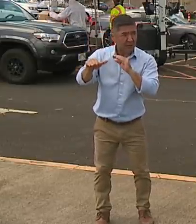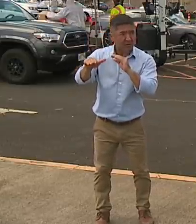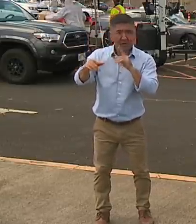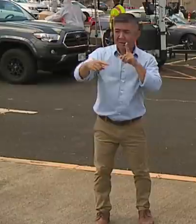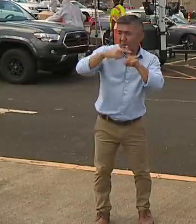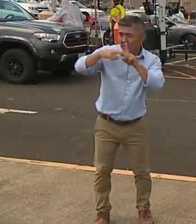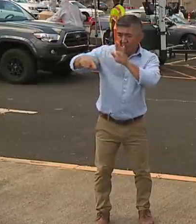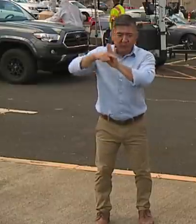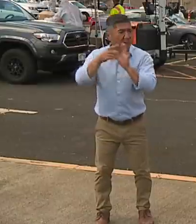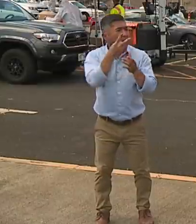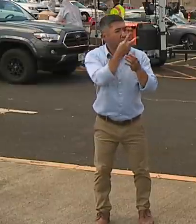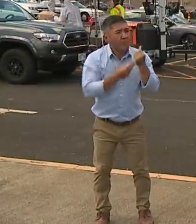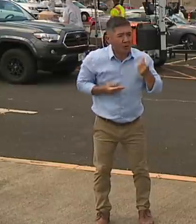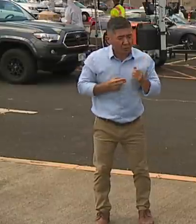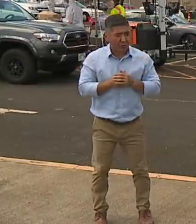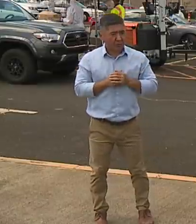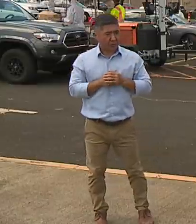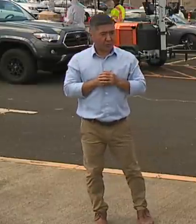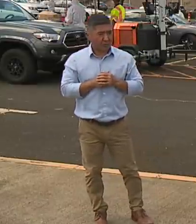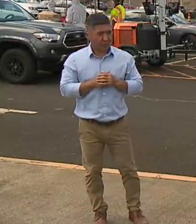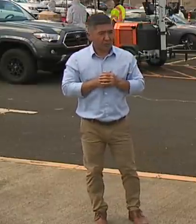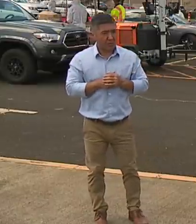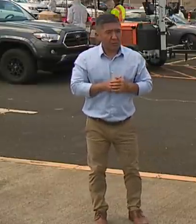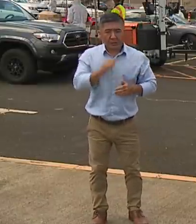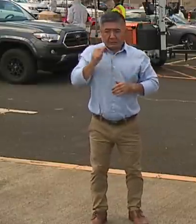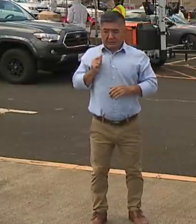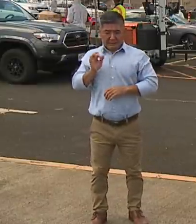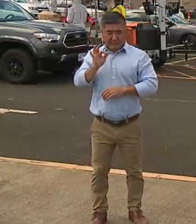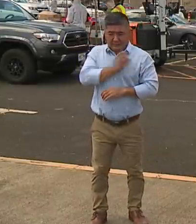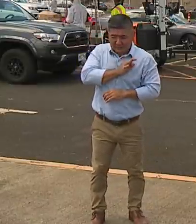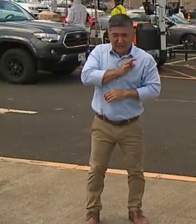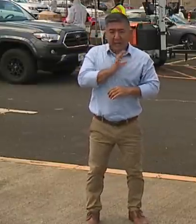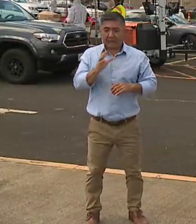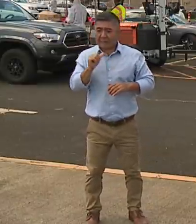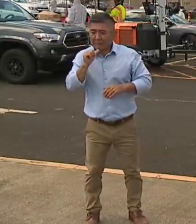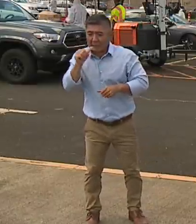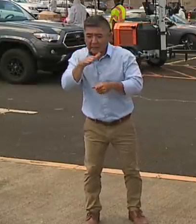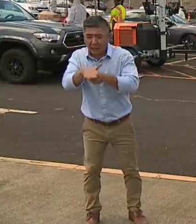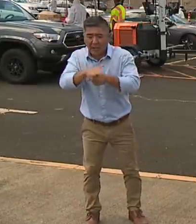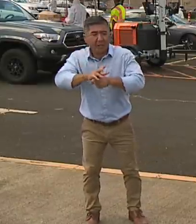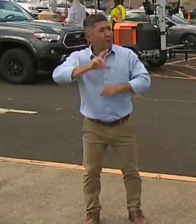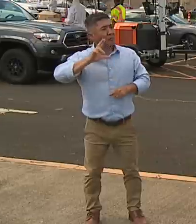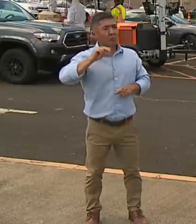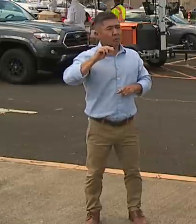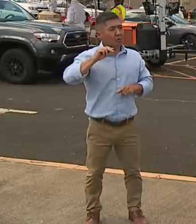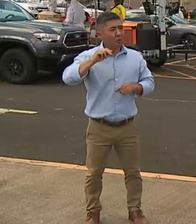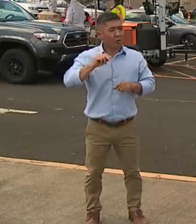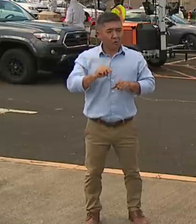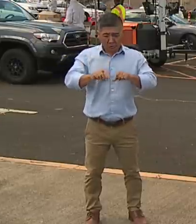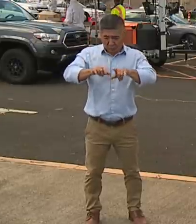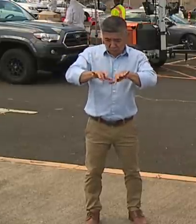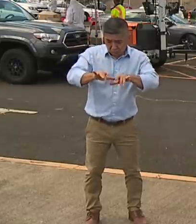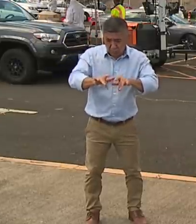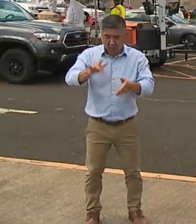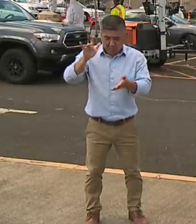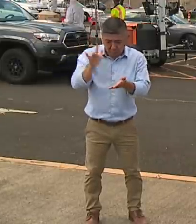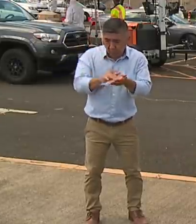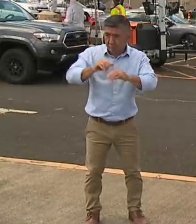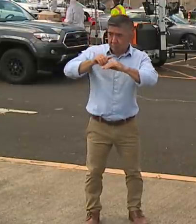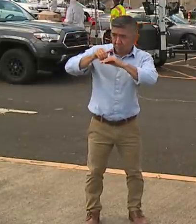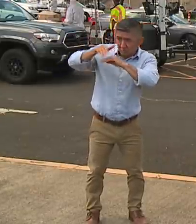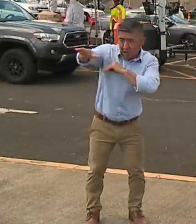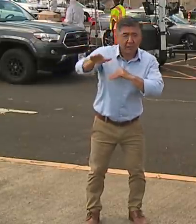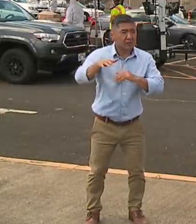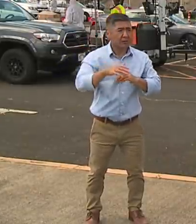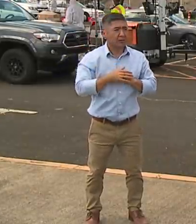So it's not driven by manpower, woman power, people power, making calls. It's just you get the notification. But